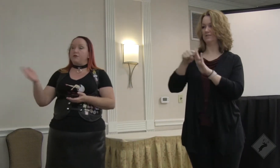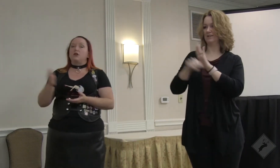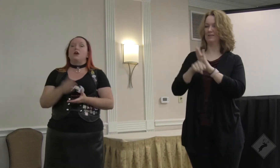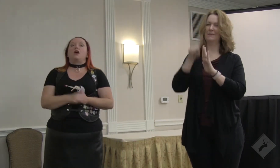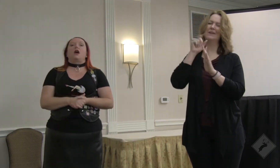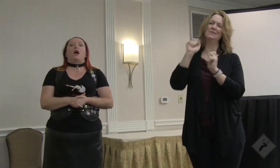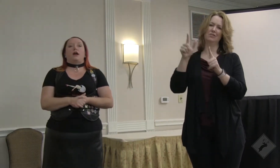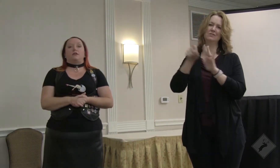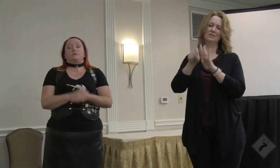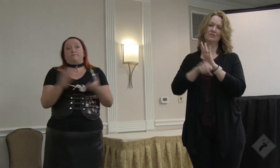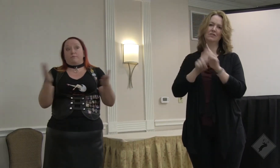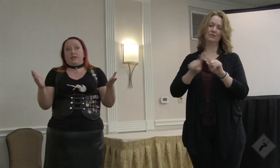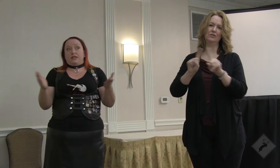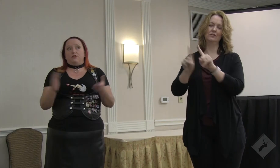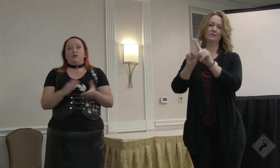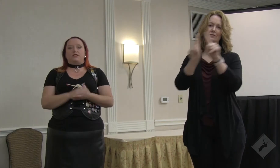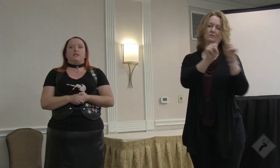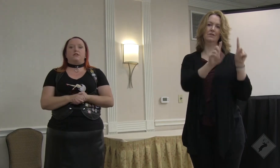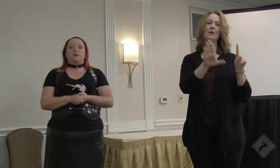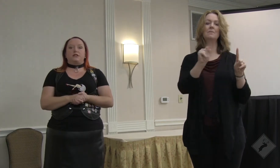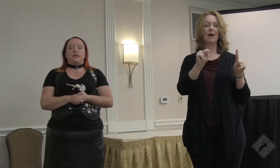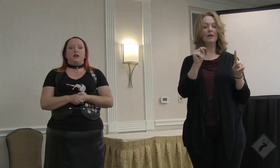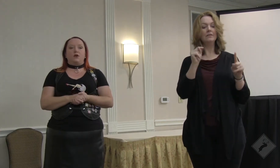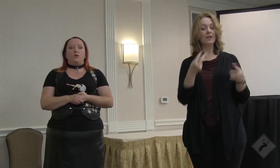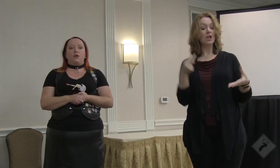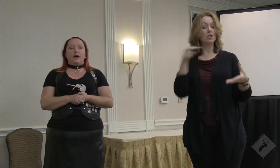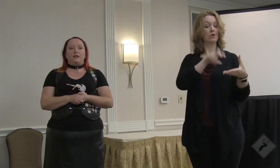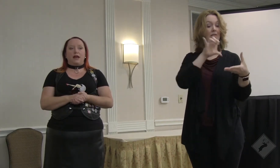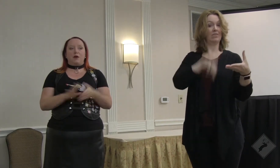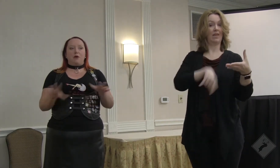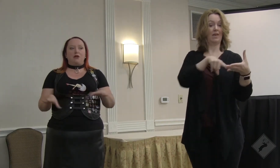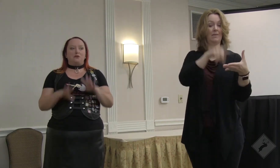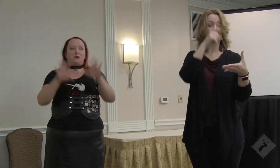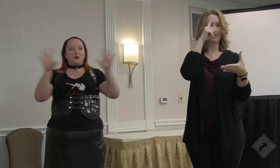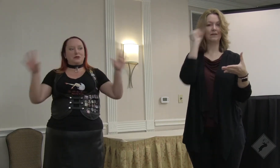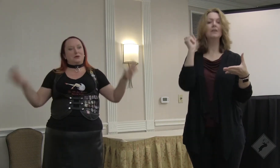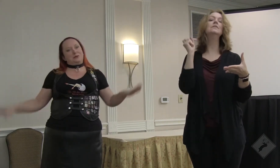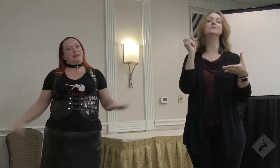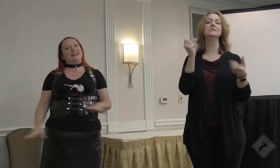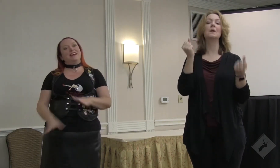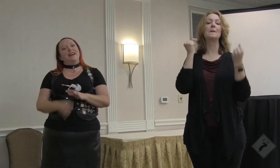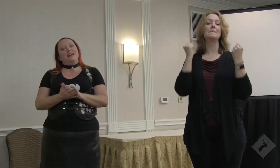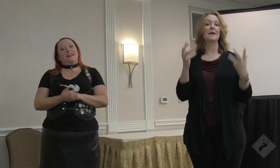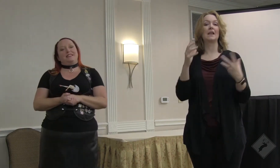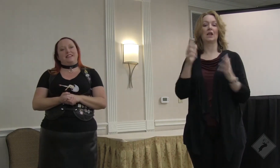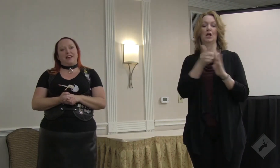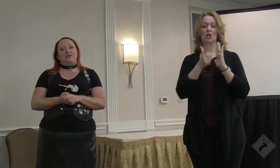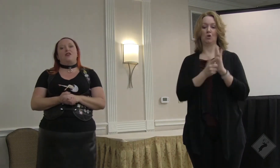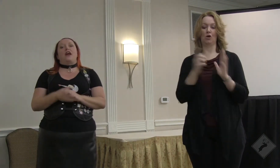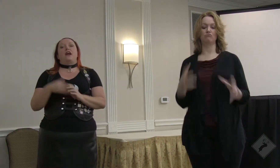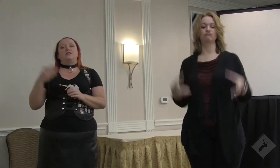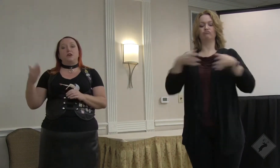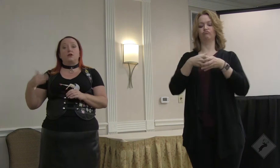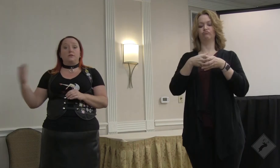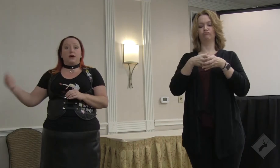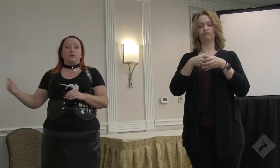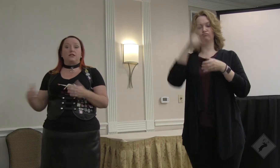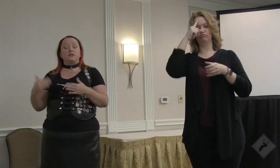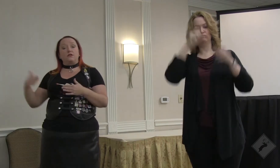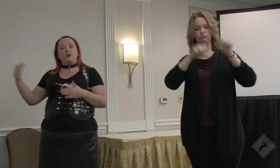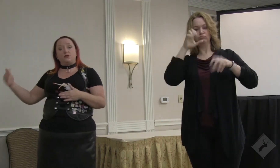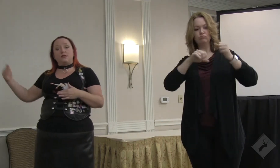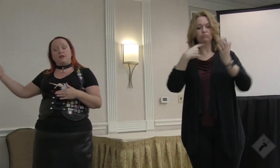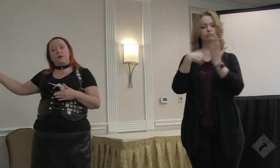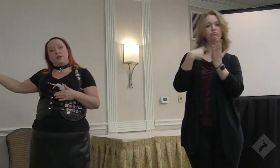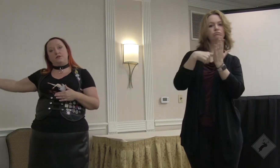every state is different. And, but they do look to this because they know that a cabal of lawyers, so to speak, gets together and talks about